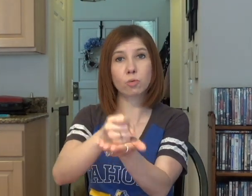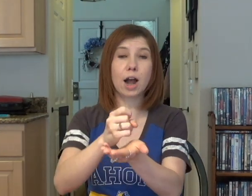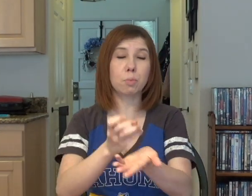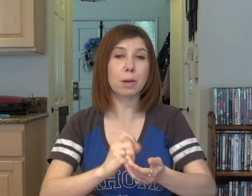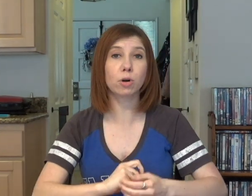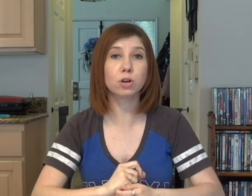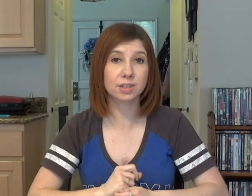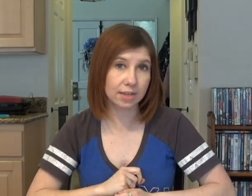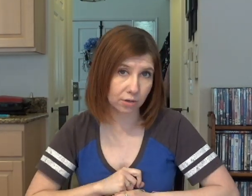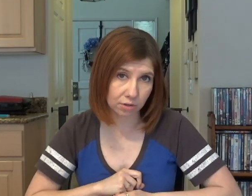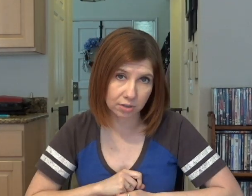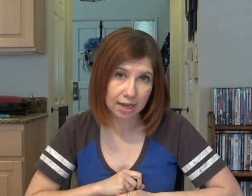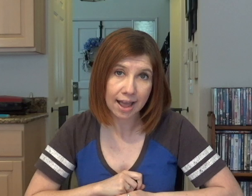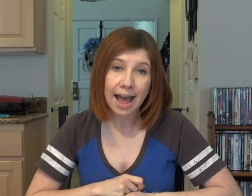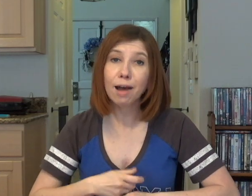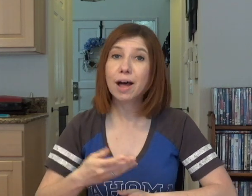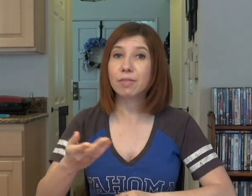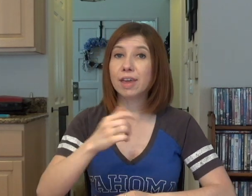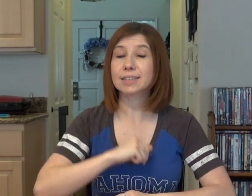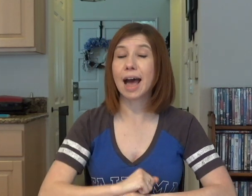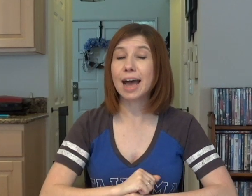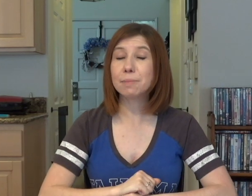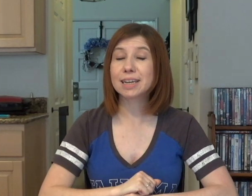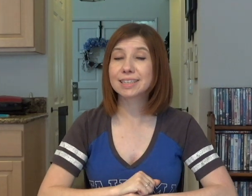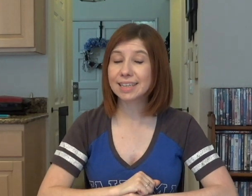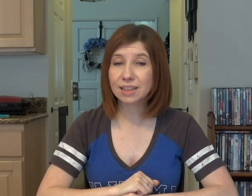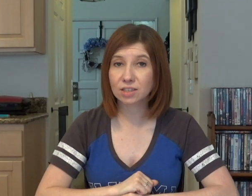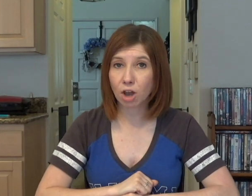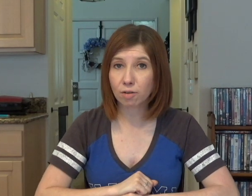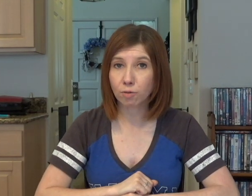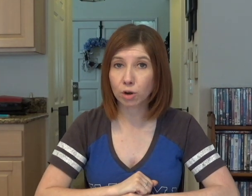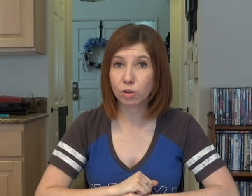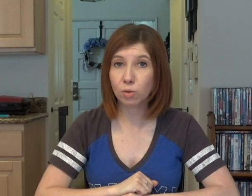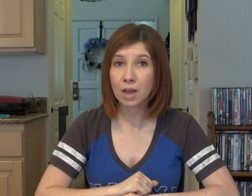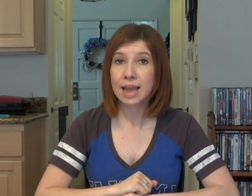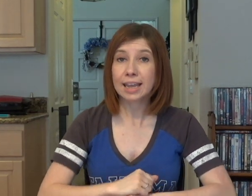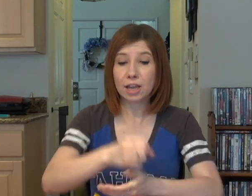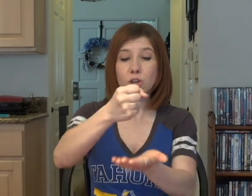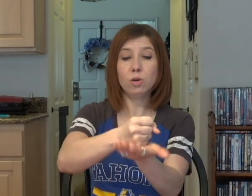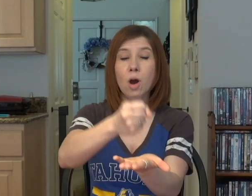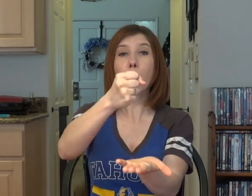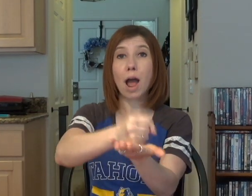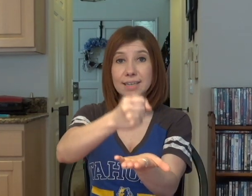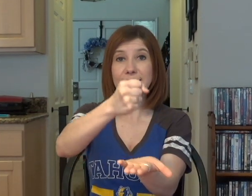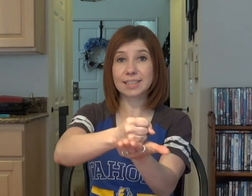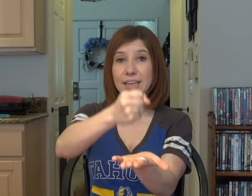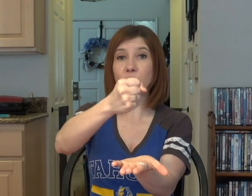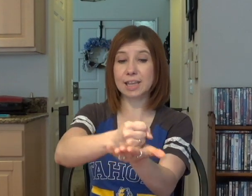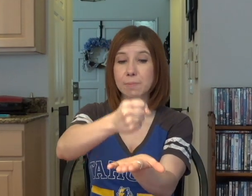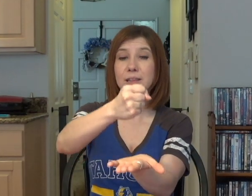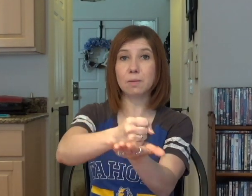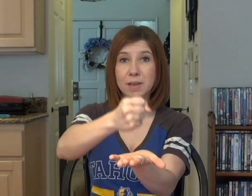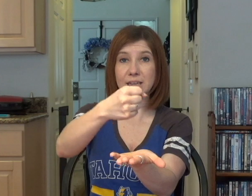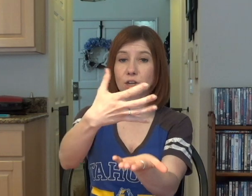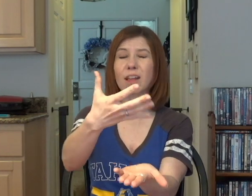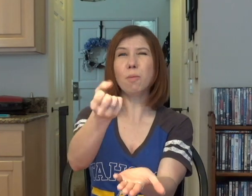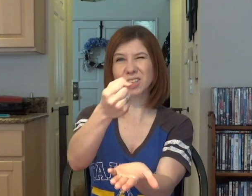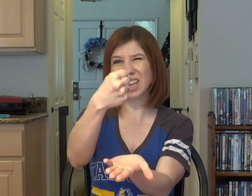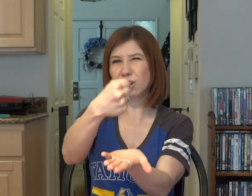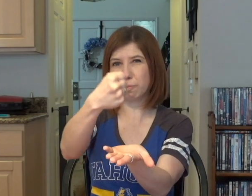rock, paper, or scissors. How about this? I'm going to sing the song for you. Can you, as I sing, you're keeping the beat, almost like you've